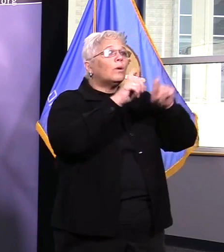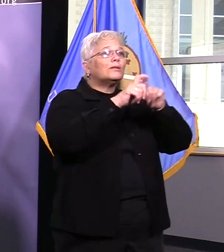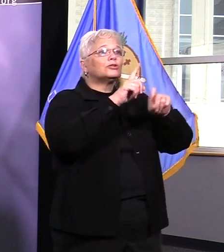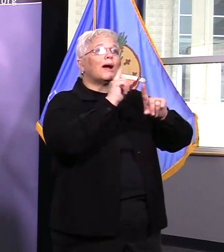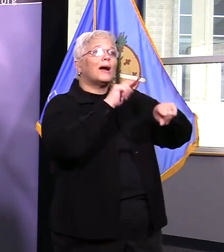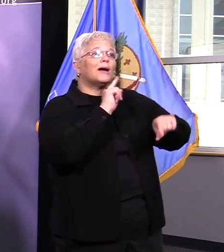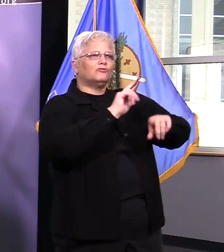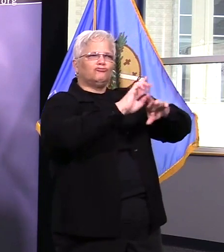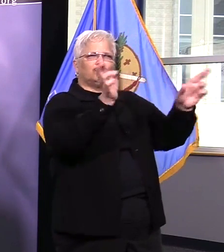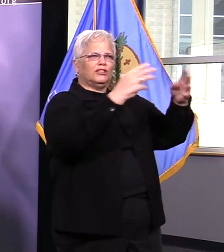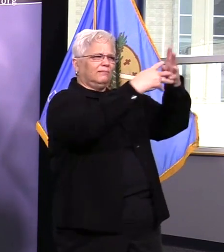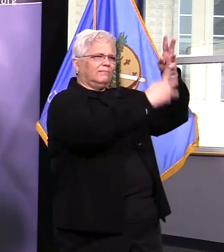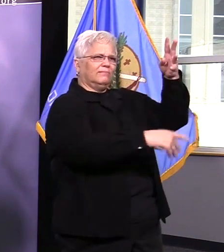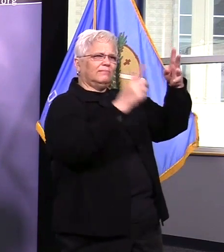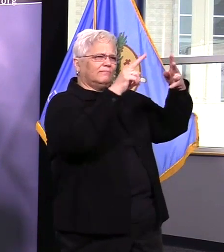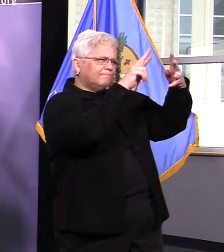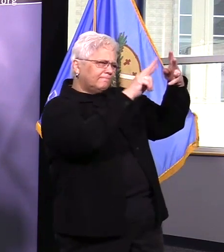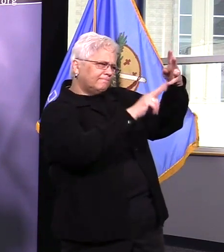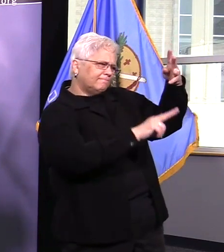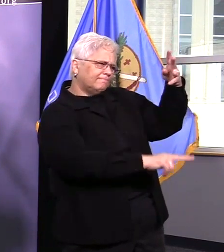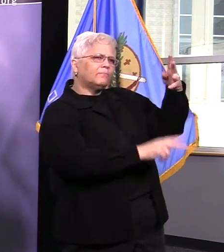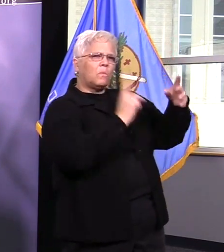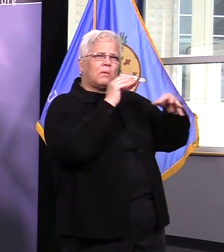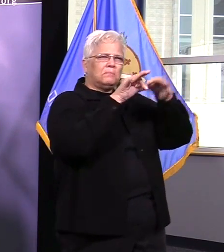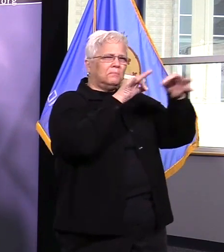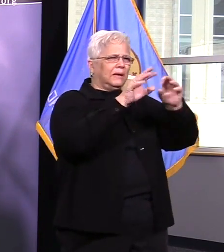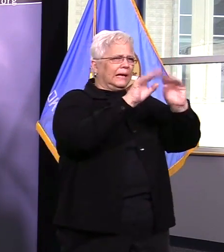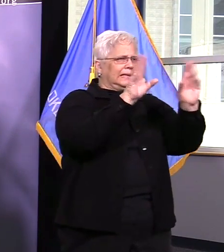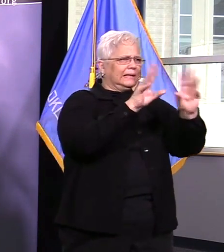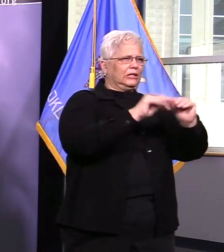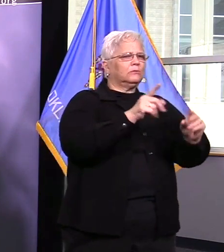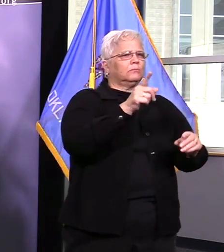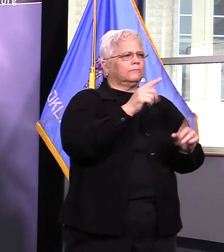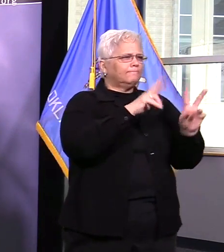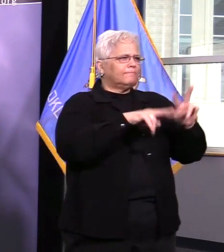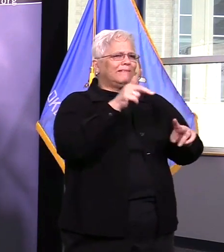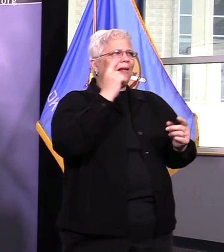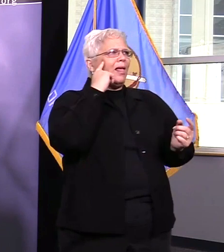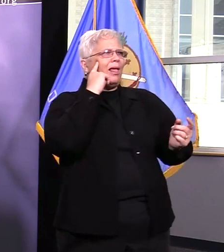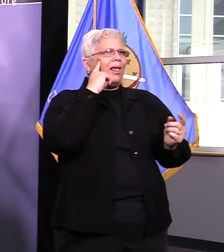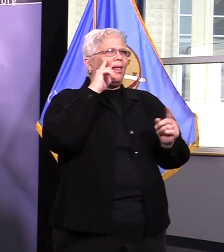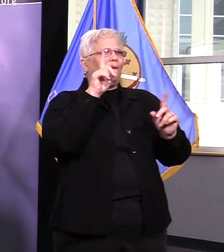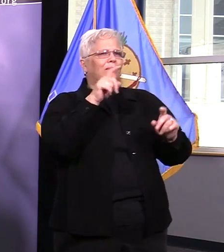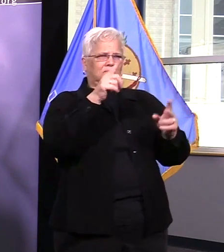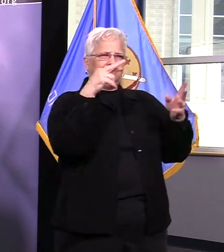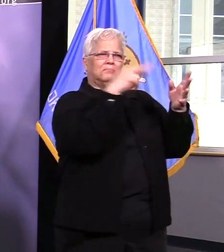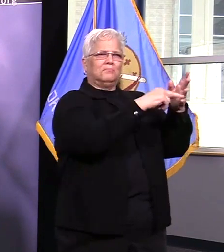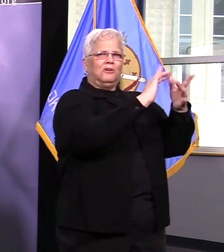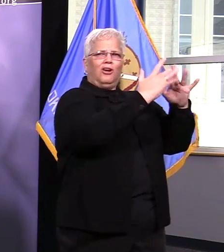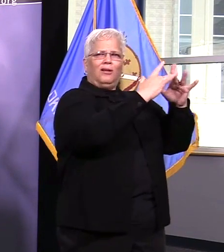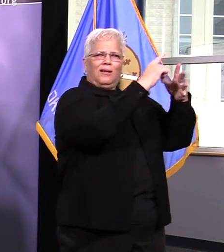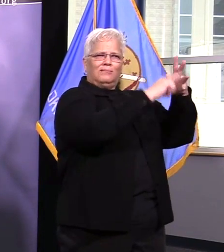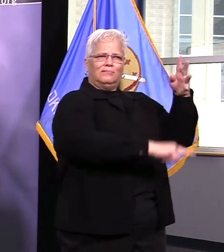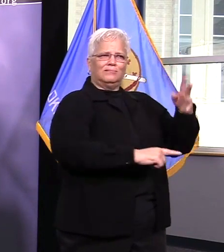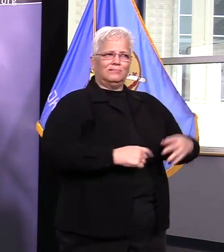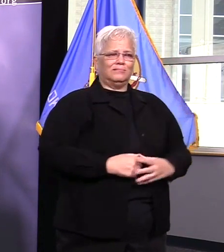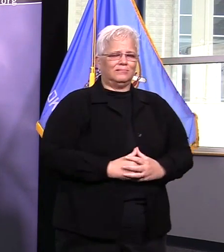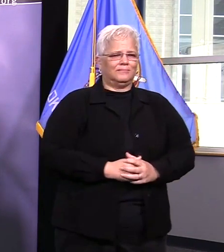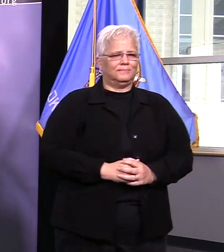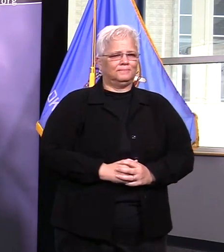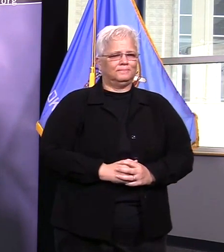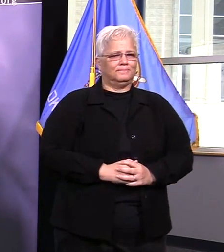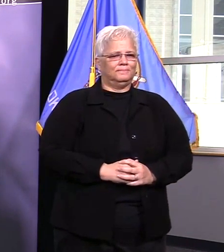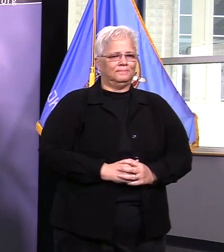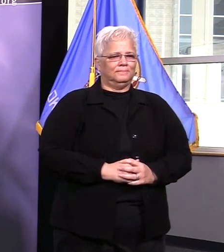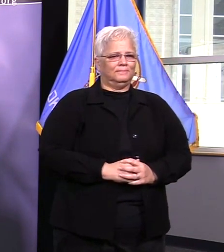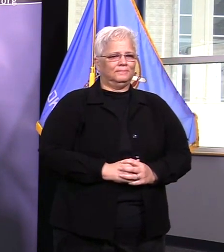I go to it routinely throughout the day when people are asking me questions to look up things anybody can